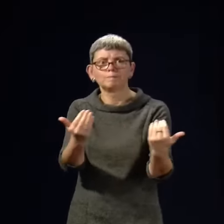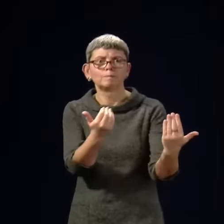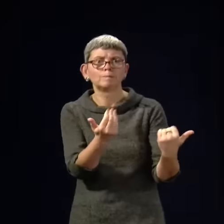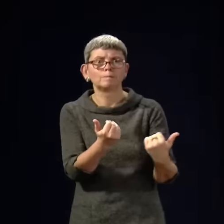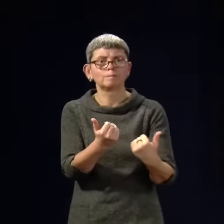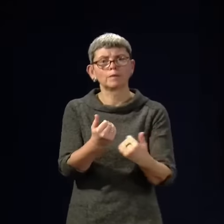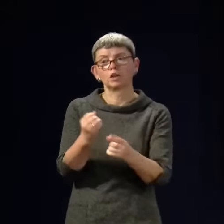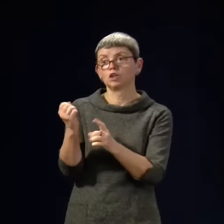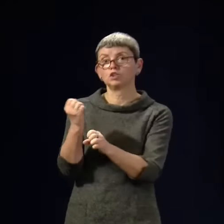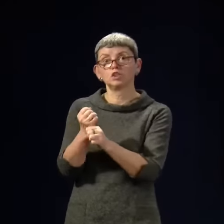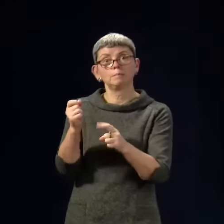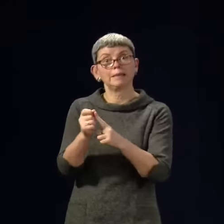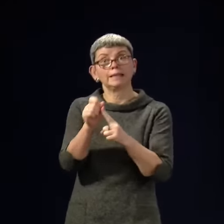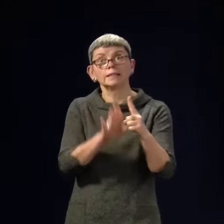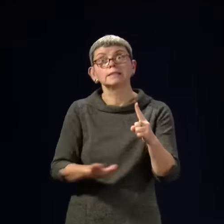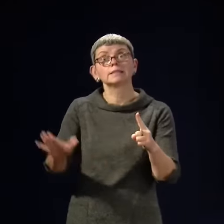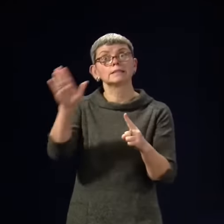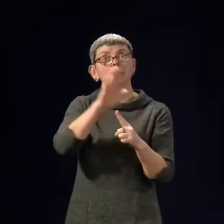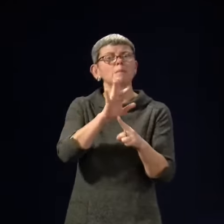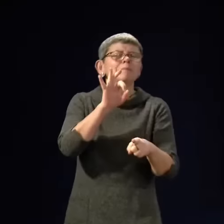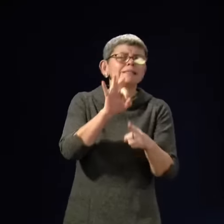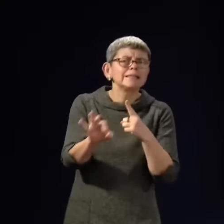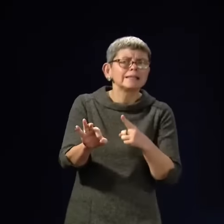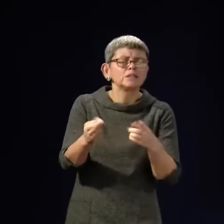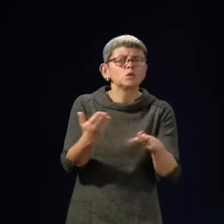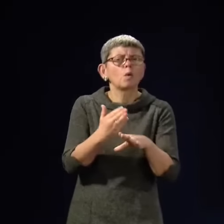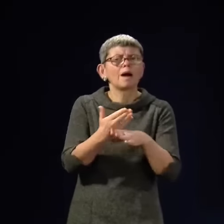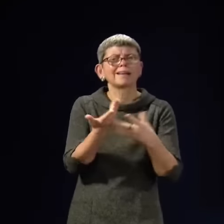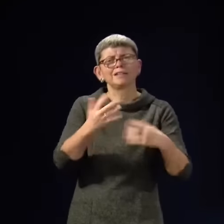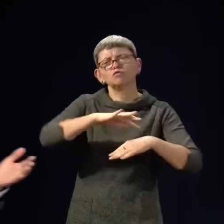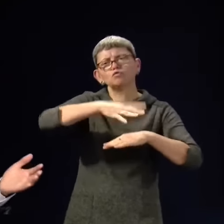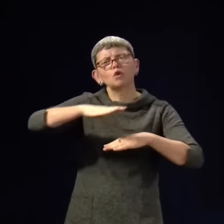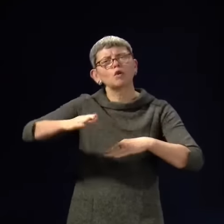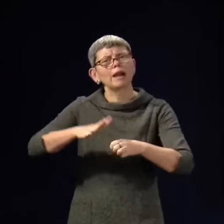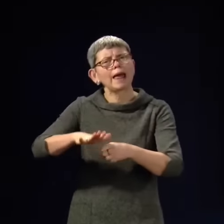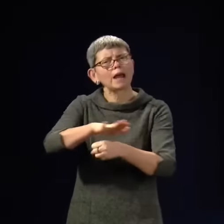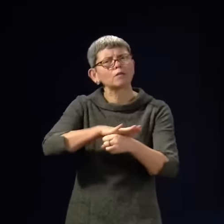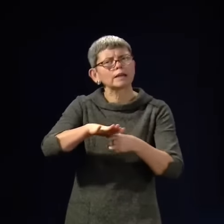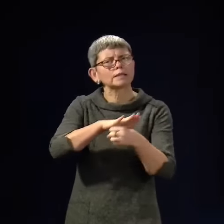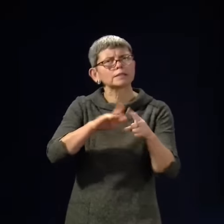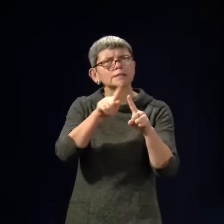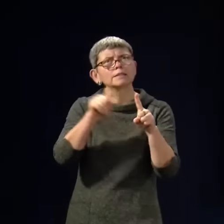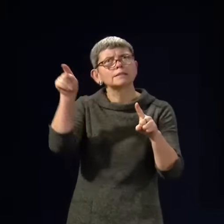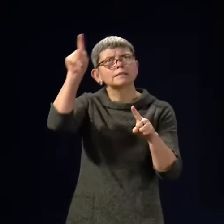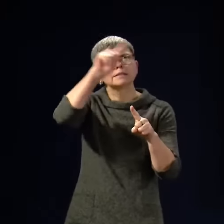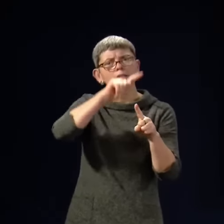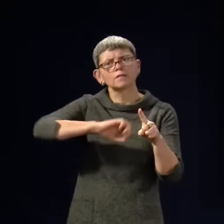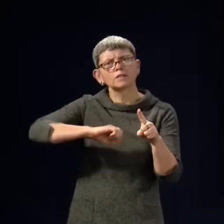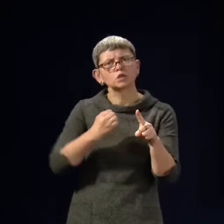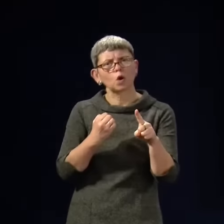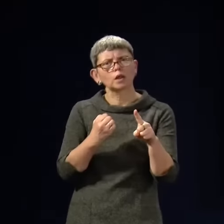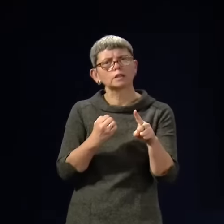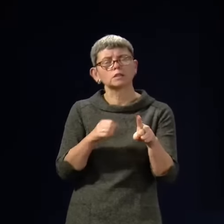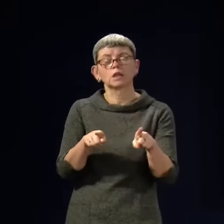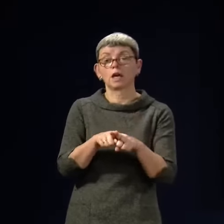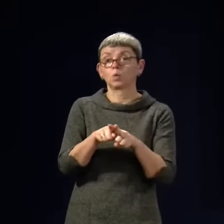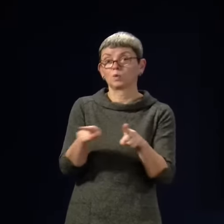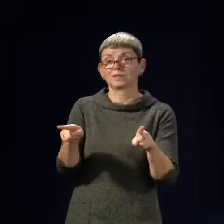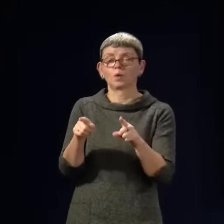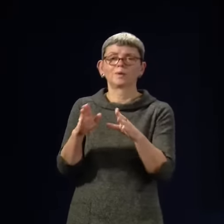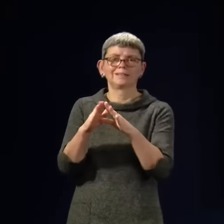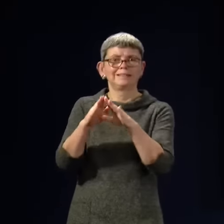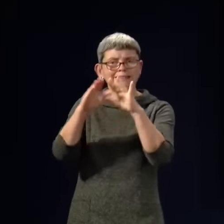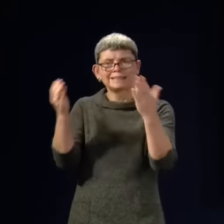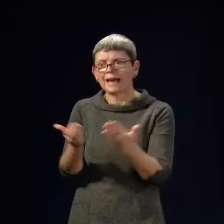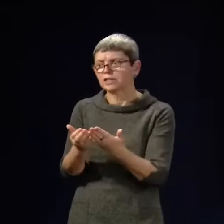come to work in other, particularly remote rural areas of Scotland. And then the international recruitment piece, which the First Minister has spoken about. We've